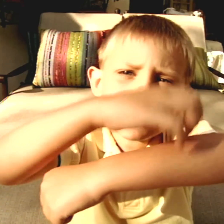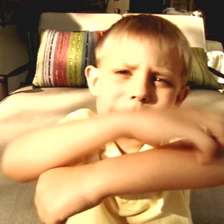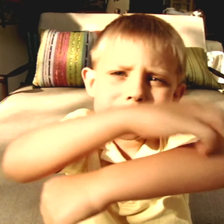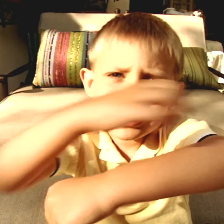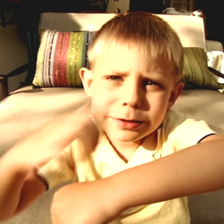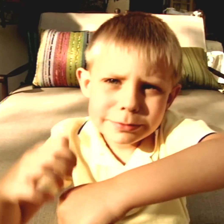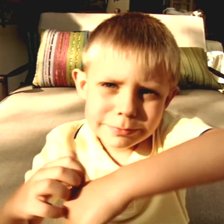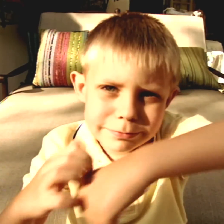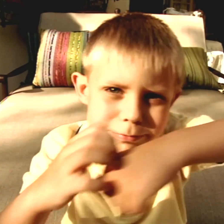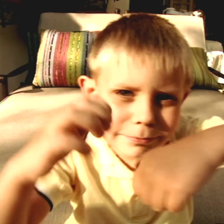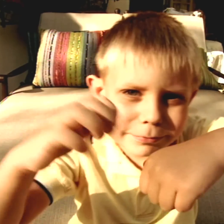Grapes.